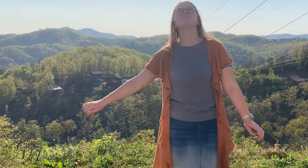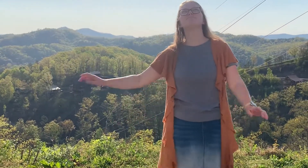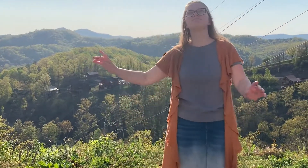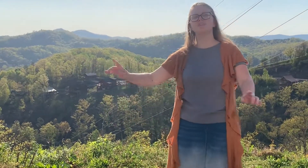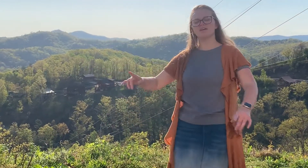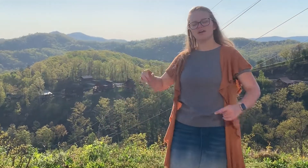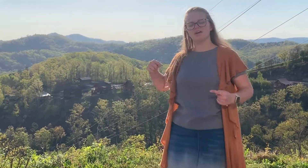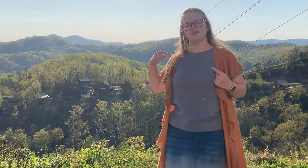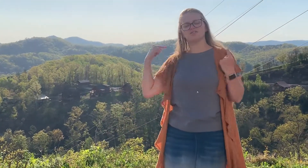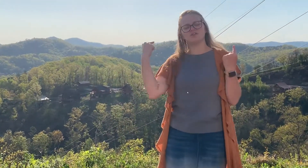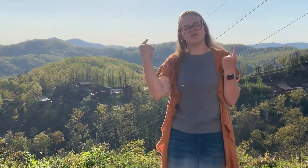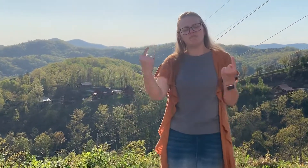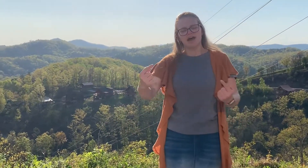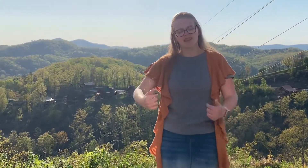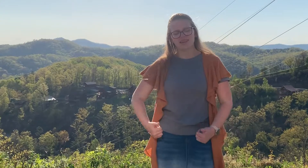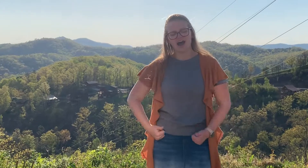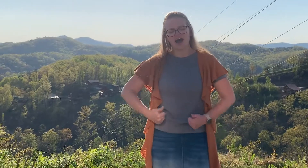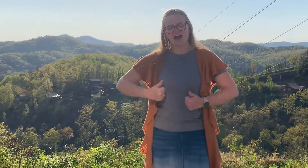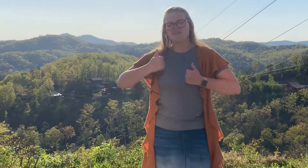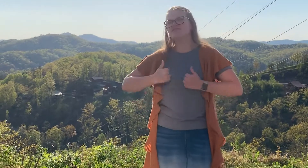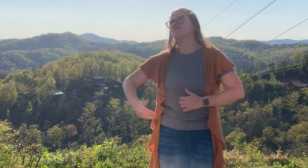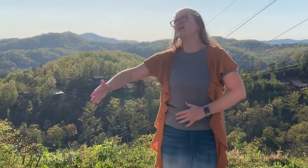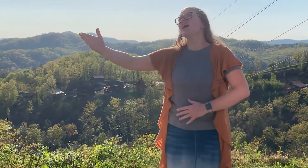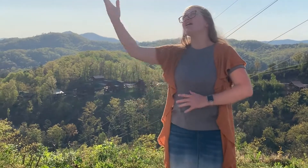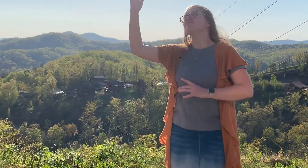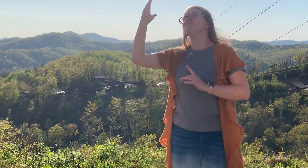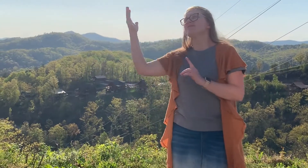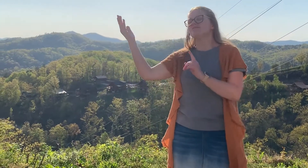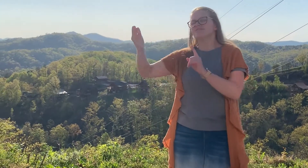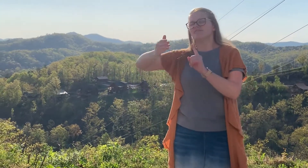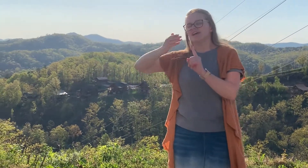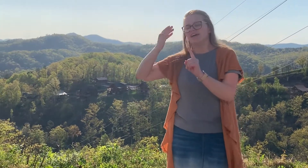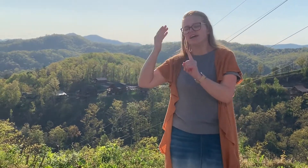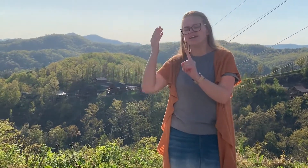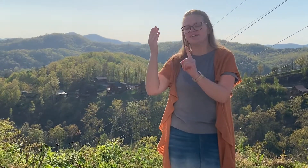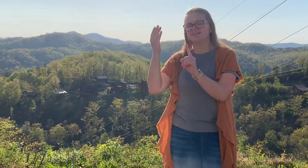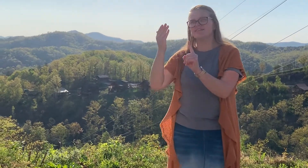And all my life you have been faithful